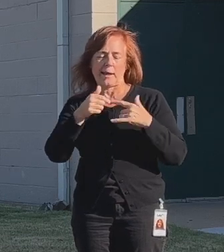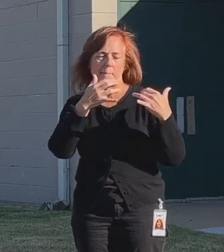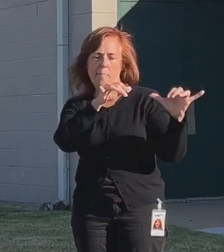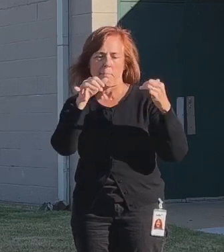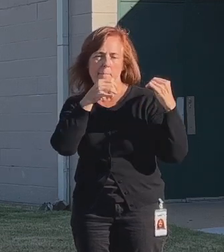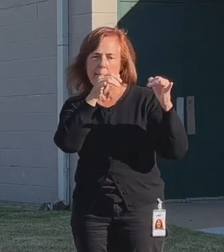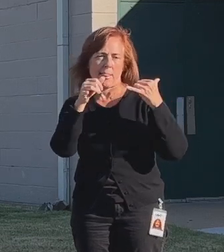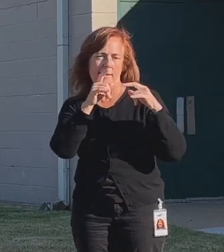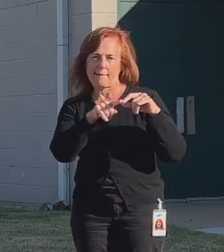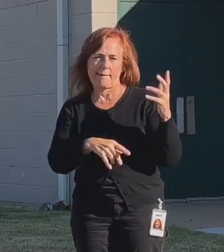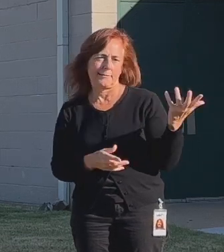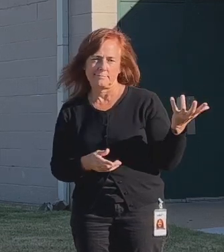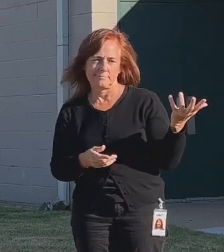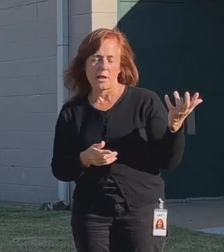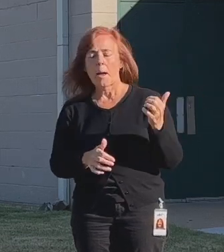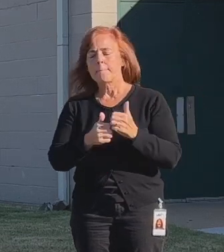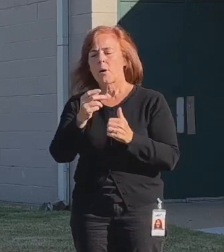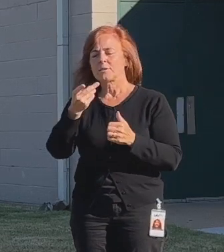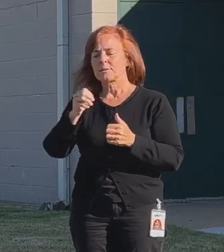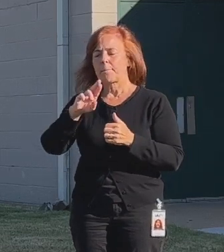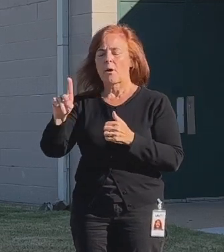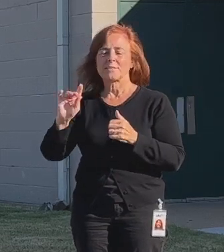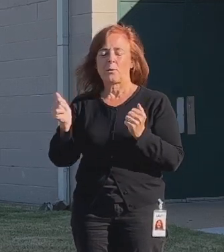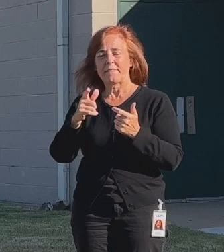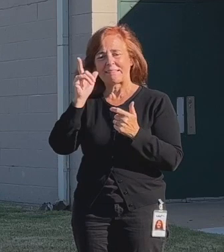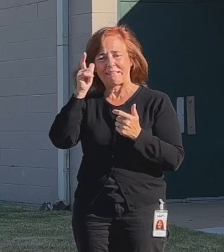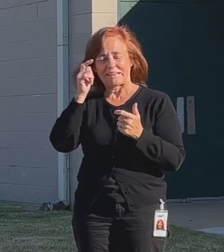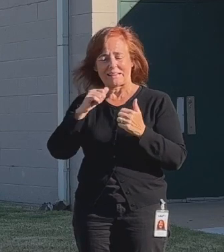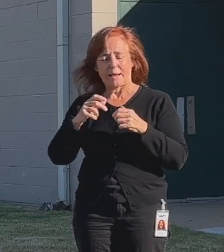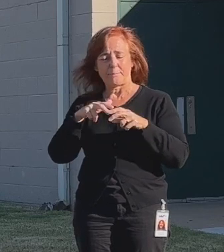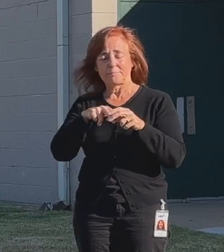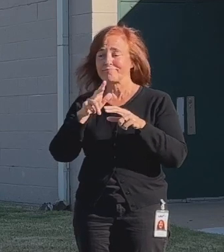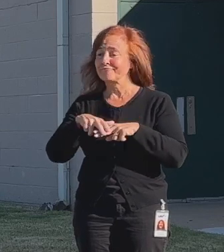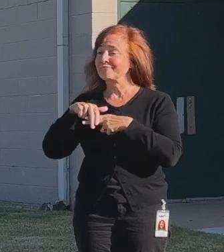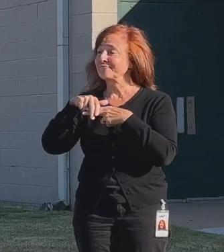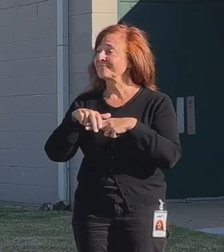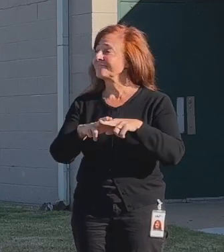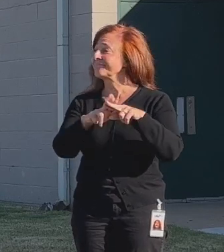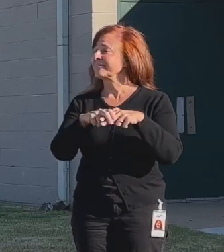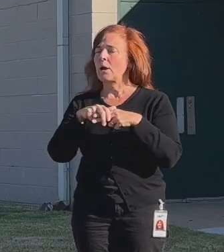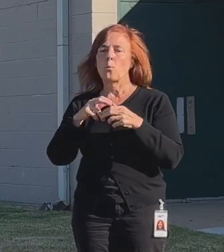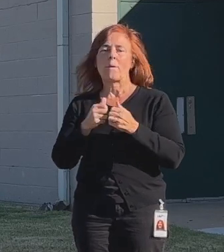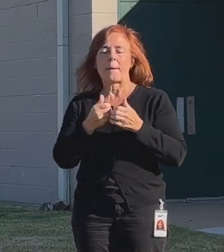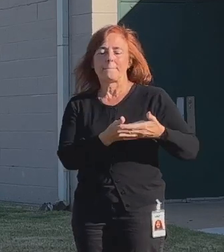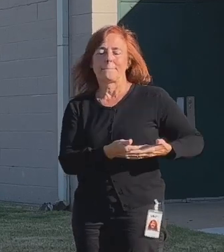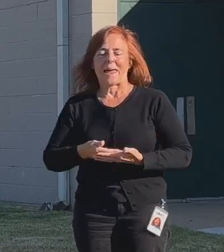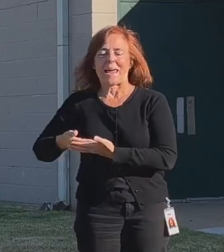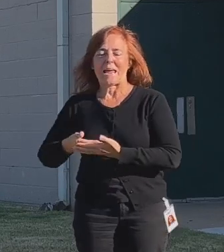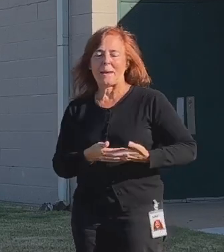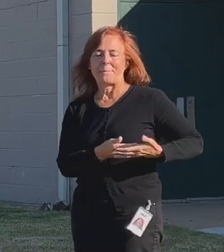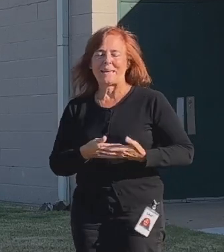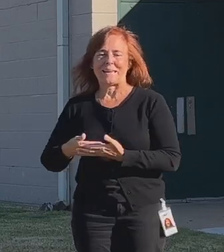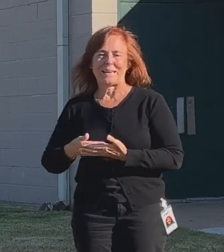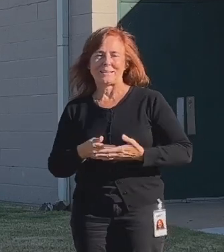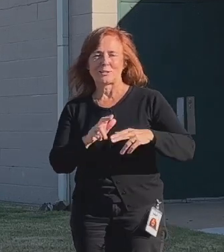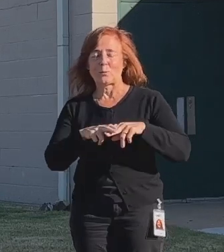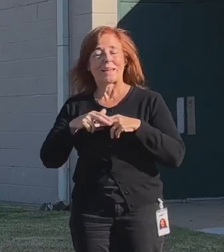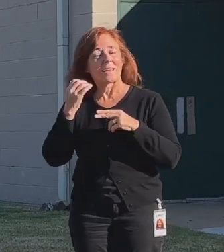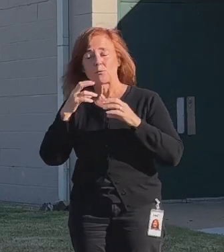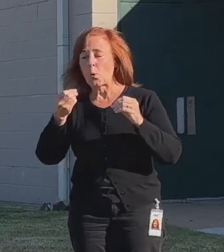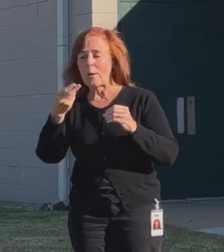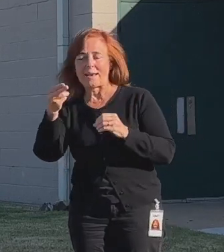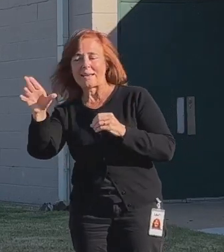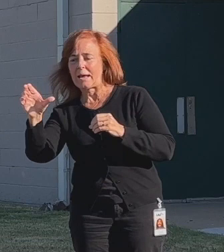Unfortunately, at most parks, the only thing Lincoln can participate in is swinging, and that's in a baby swing if handicapped swings are unavailable.